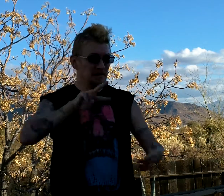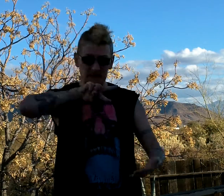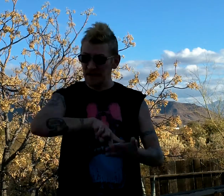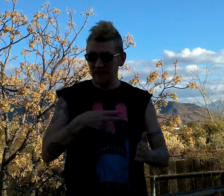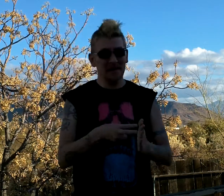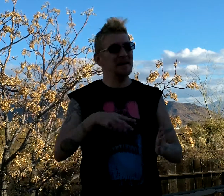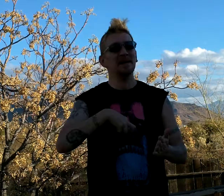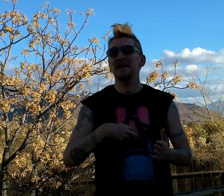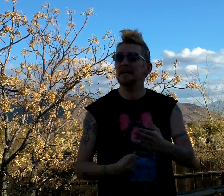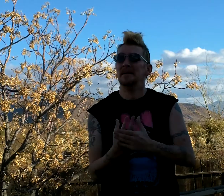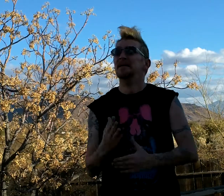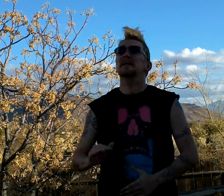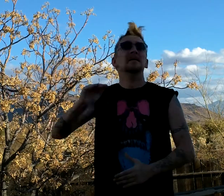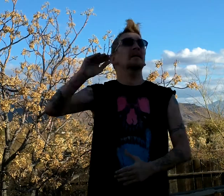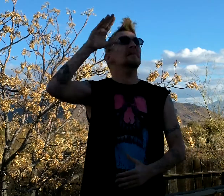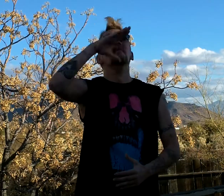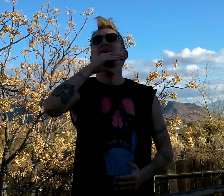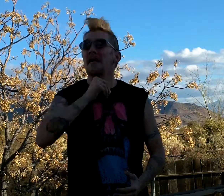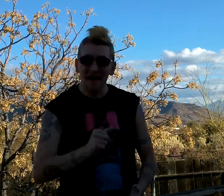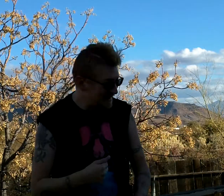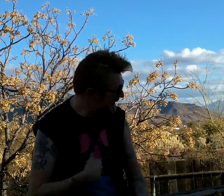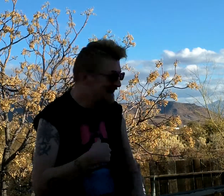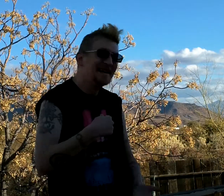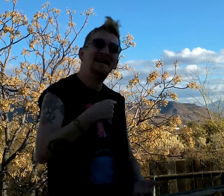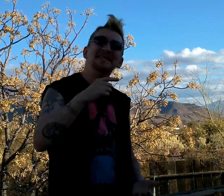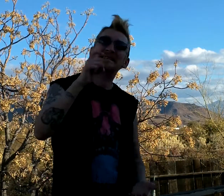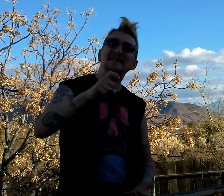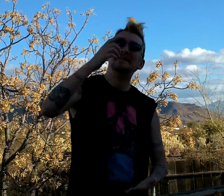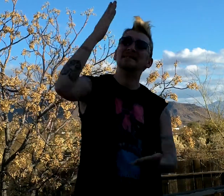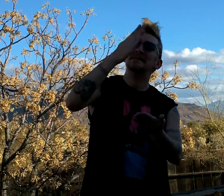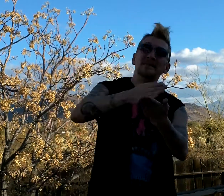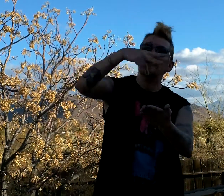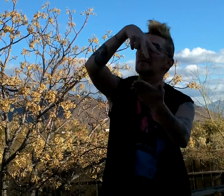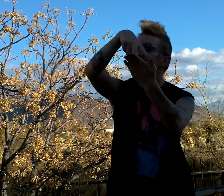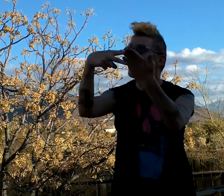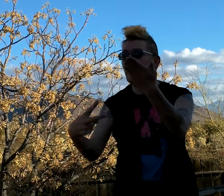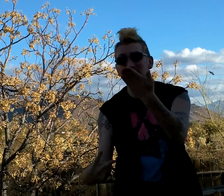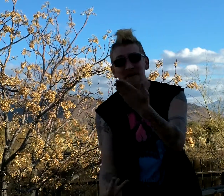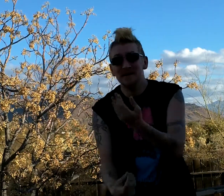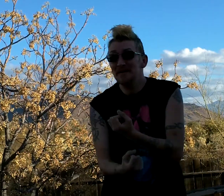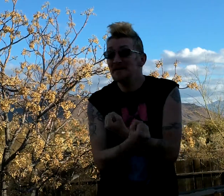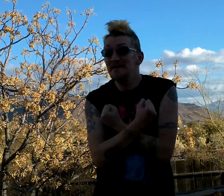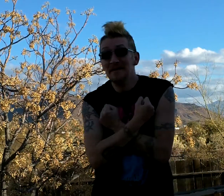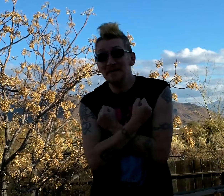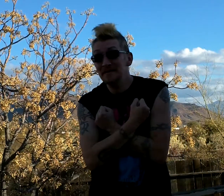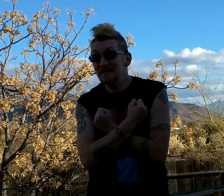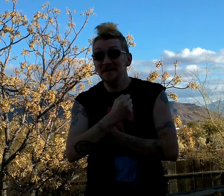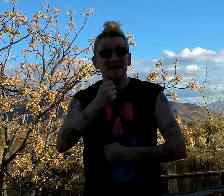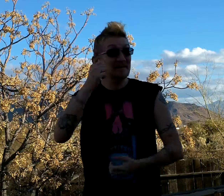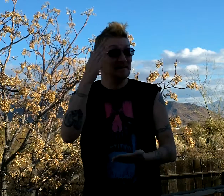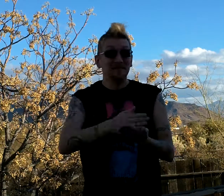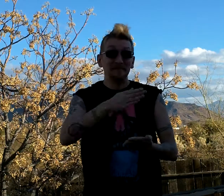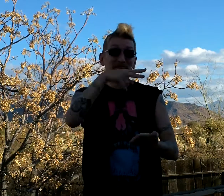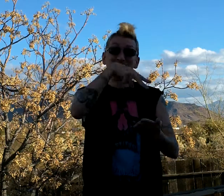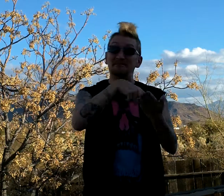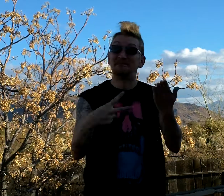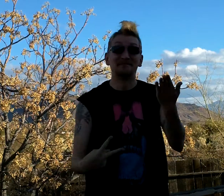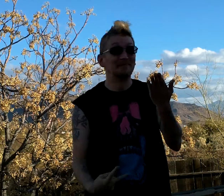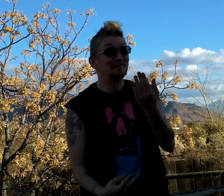I must stop falling in love, stop falling